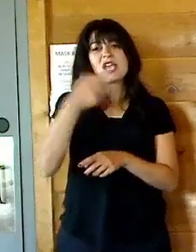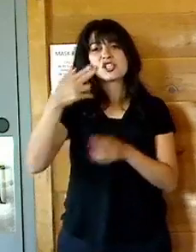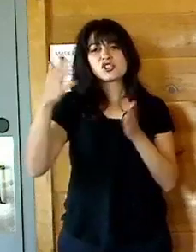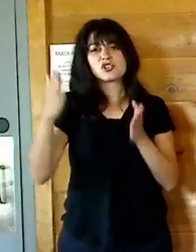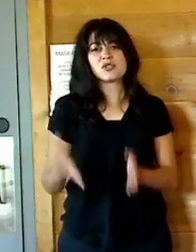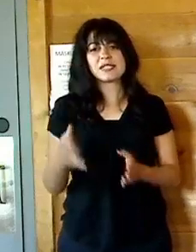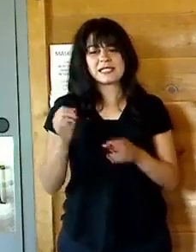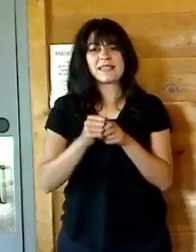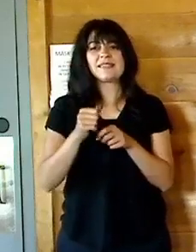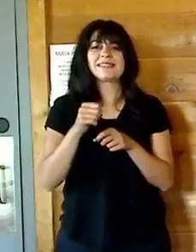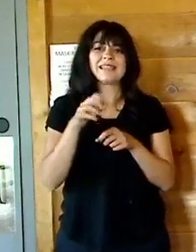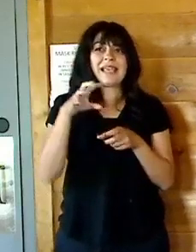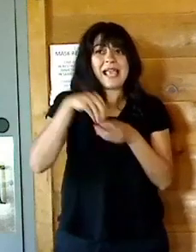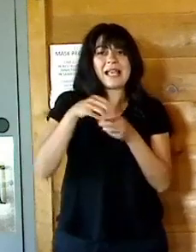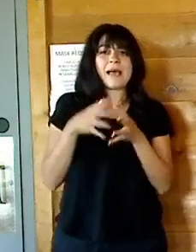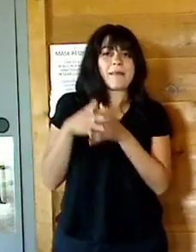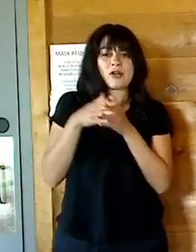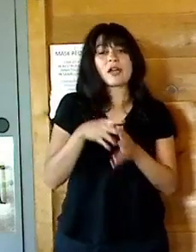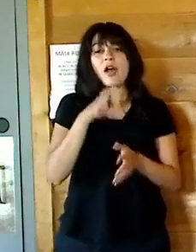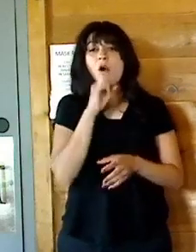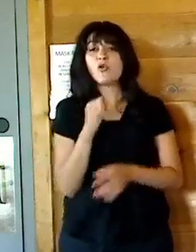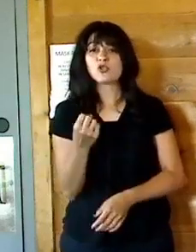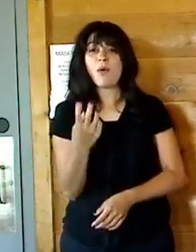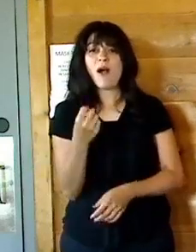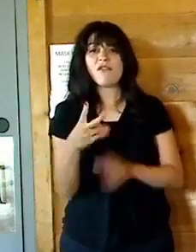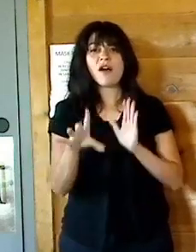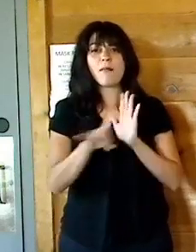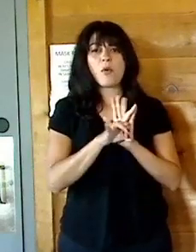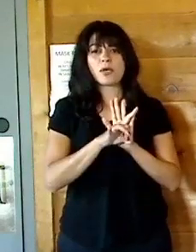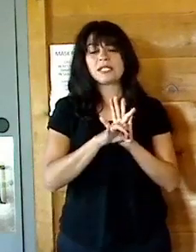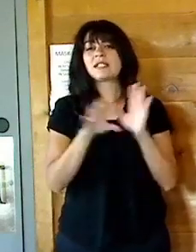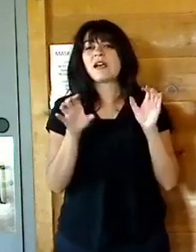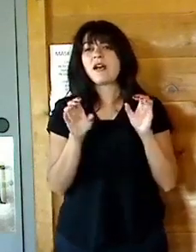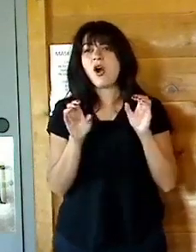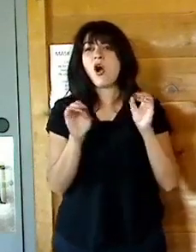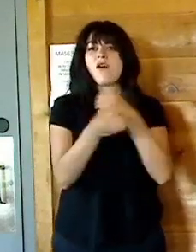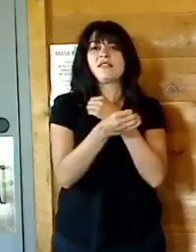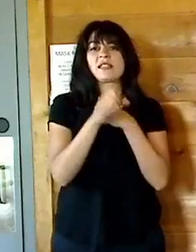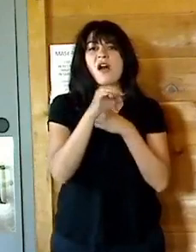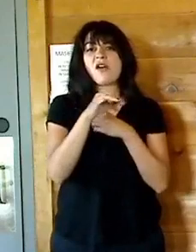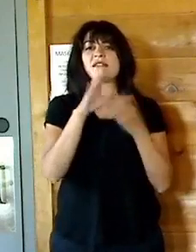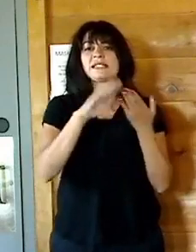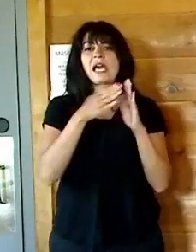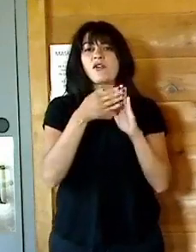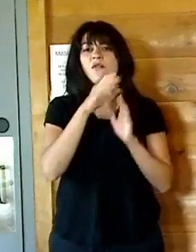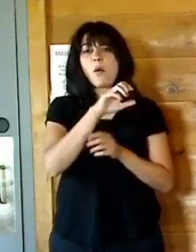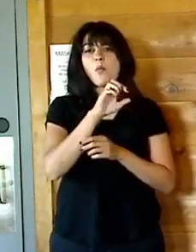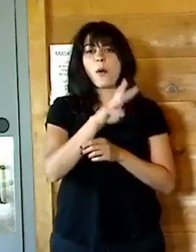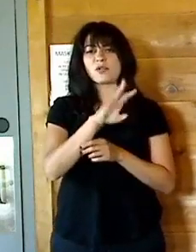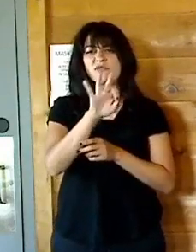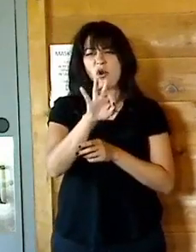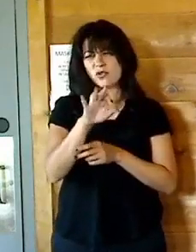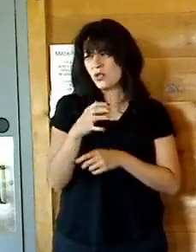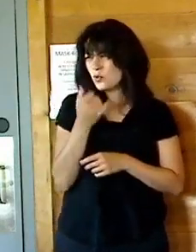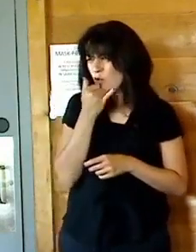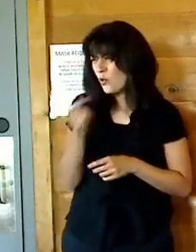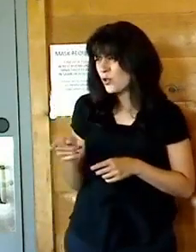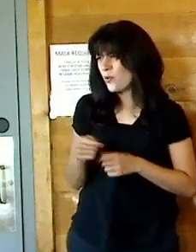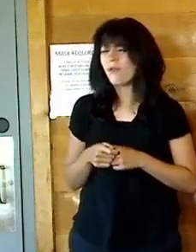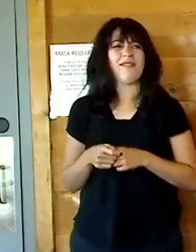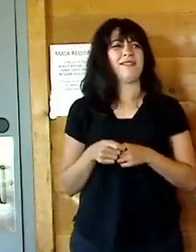history of America. At 12 years old, I was appointed to the office of the town of Wappinger, town historian's office. What is wrong with you?